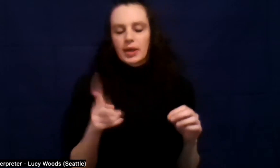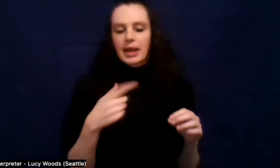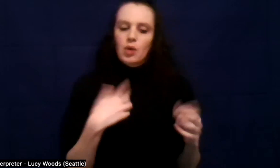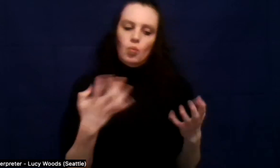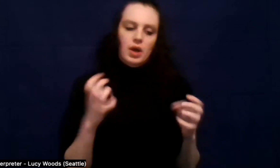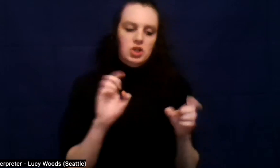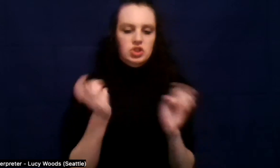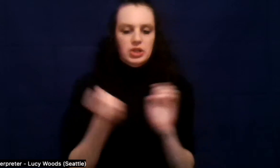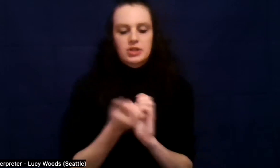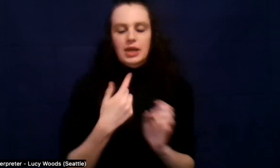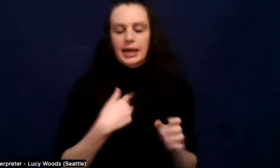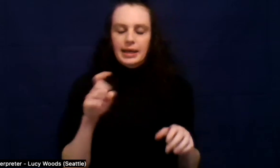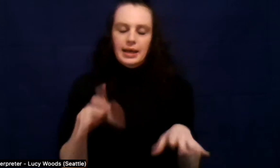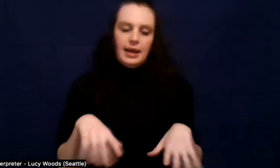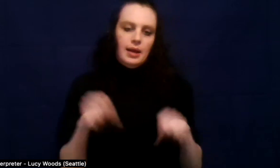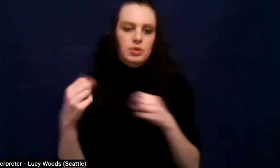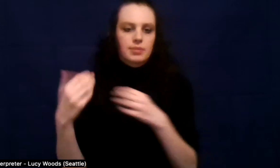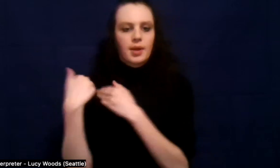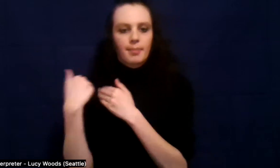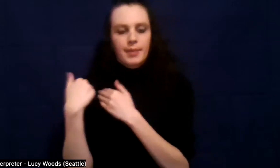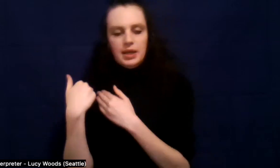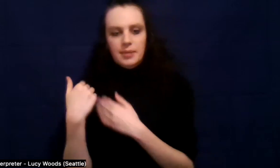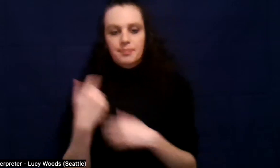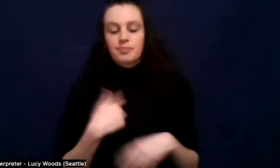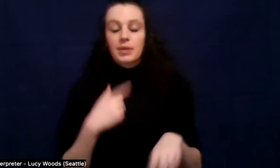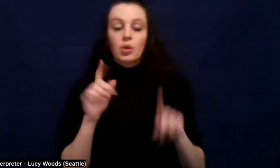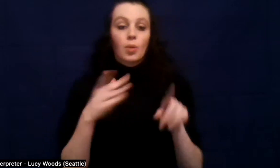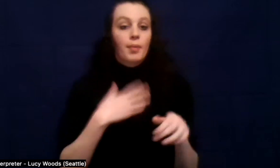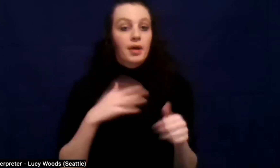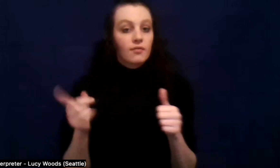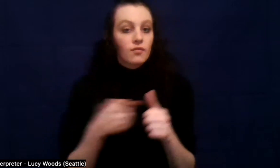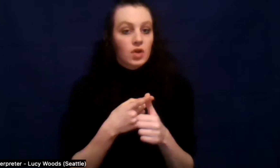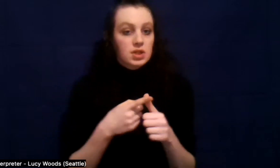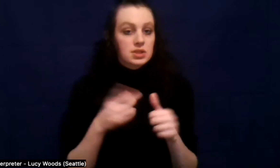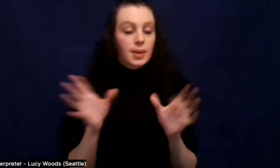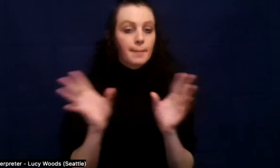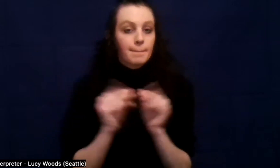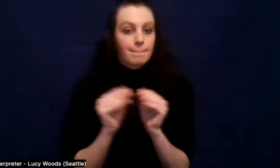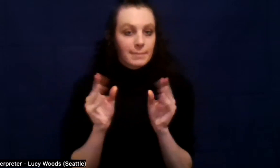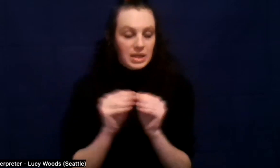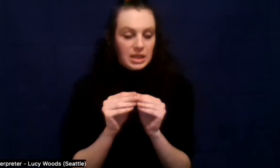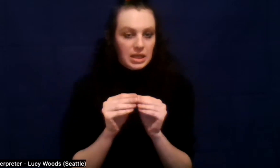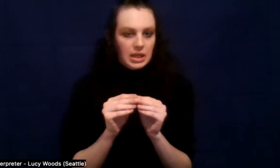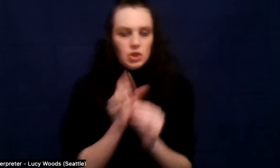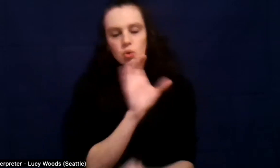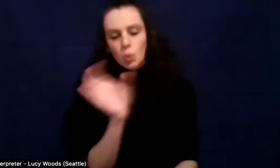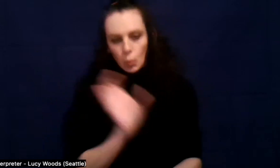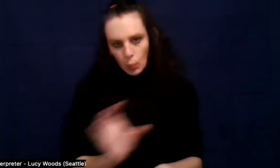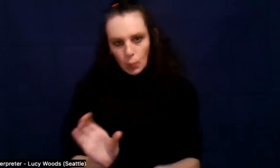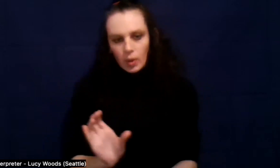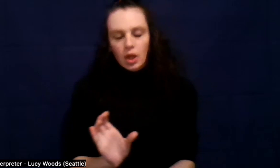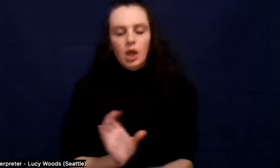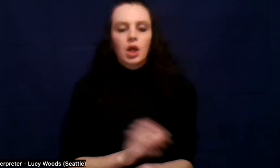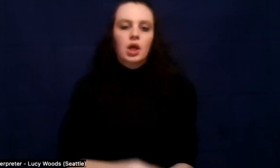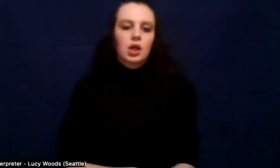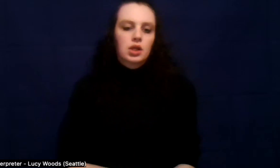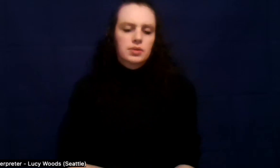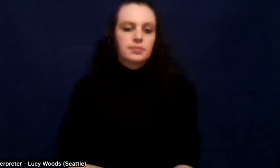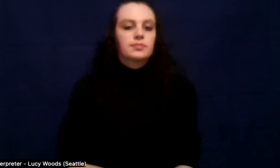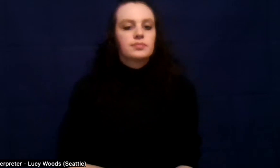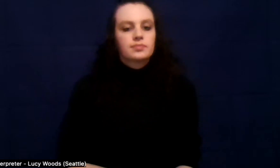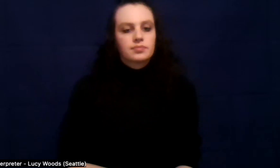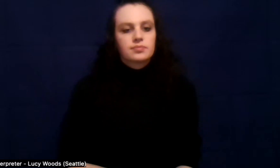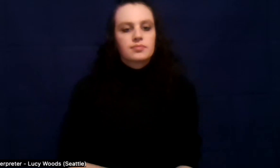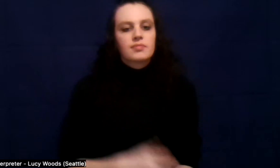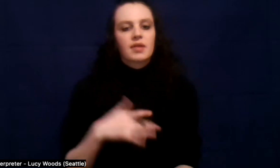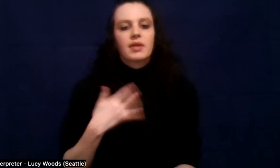well, actually I didn't get to walk into my first meeting. I logged onto my first meeting and the sense of